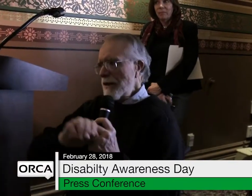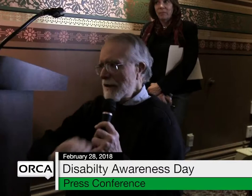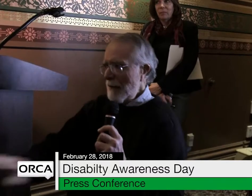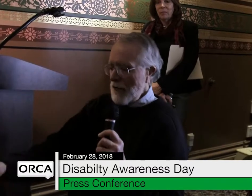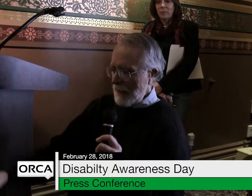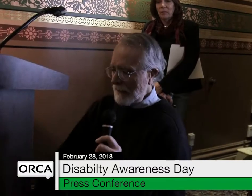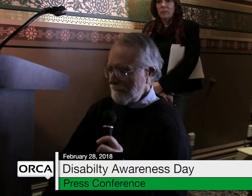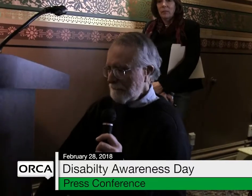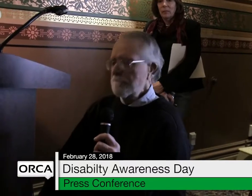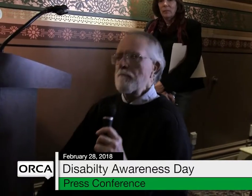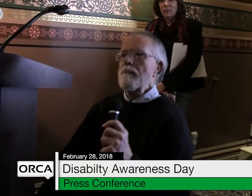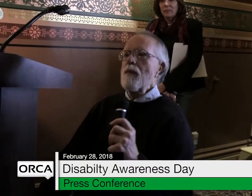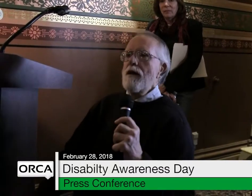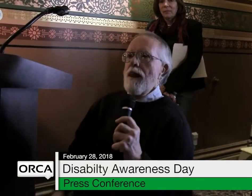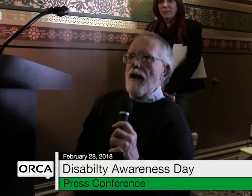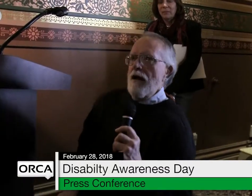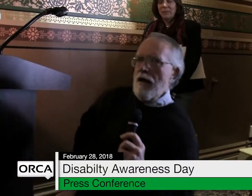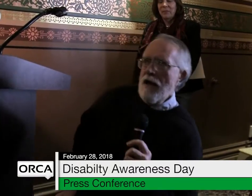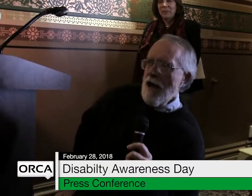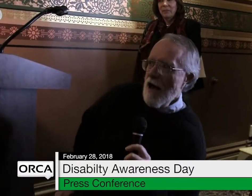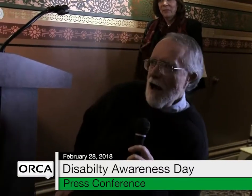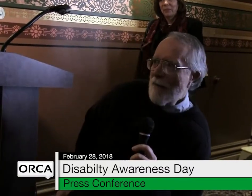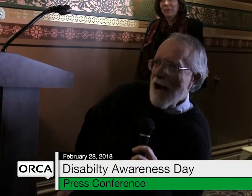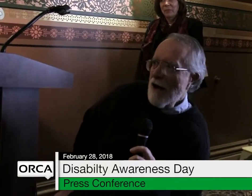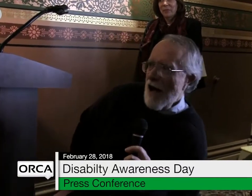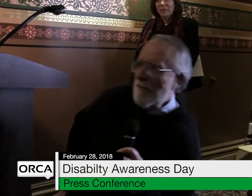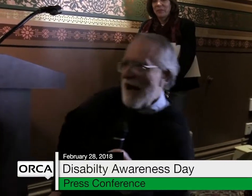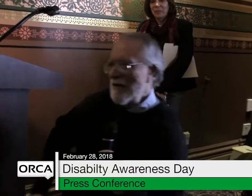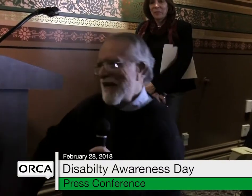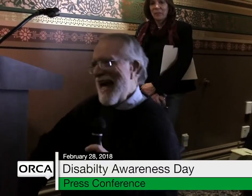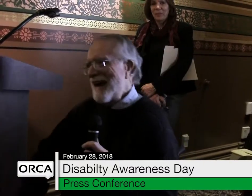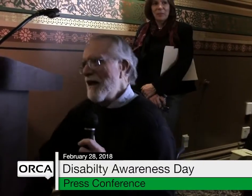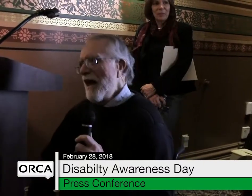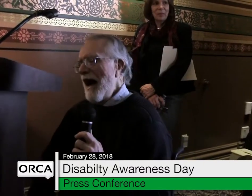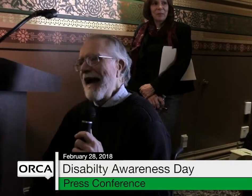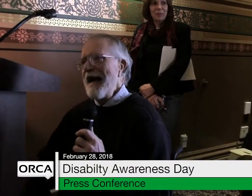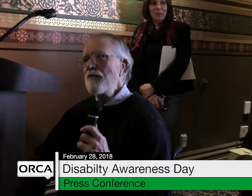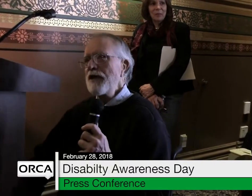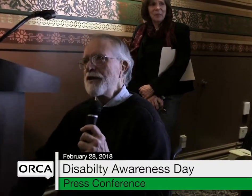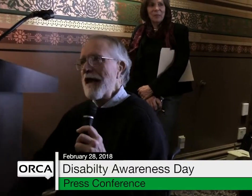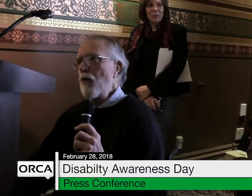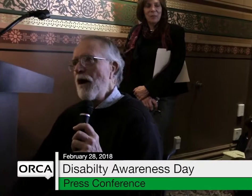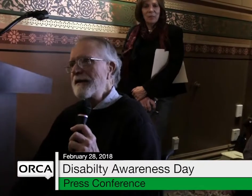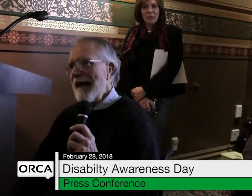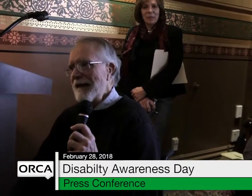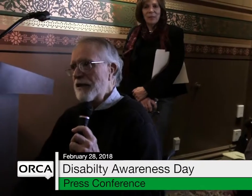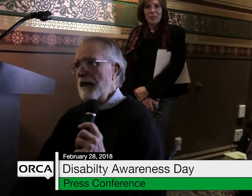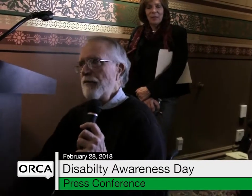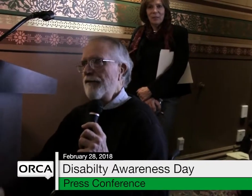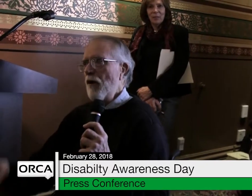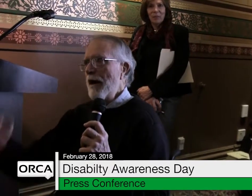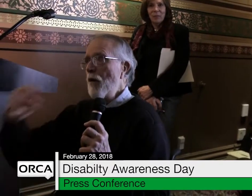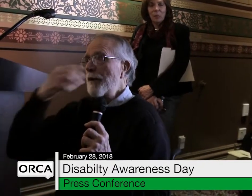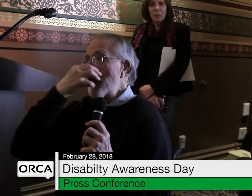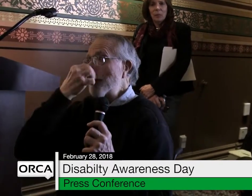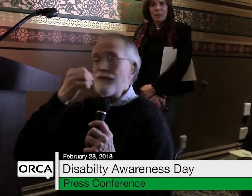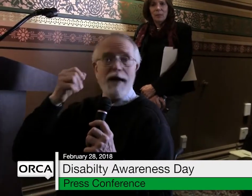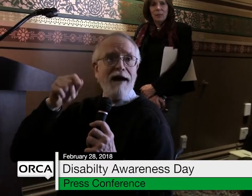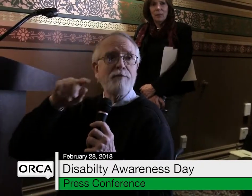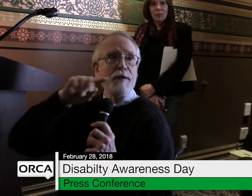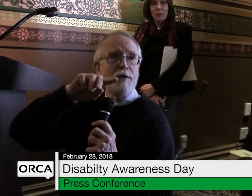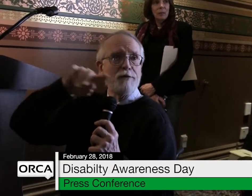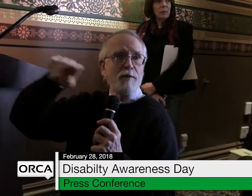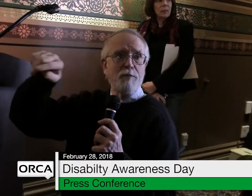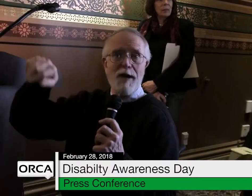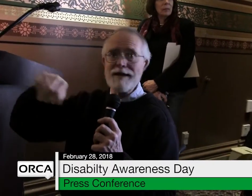So I'll stop talking about that. I am going to say one last thing before I open it up.